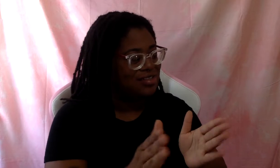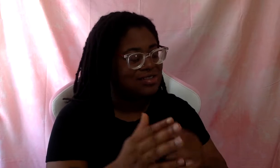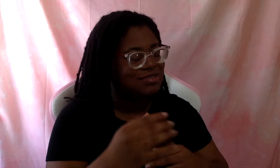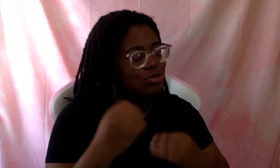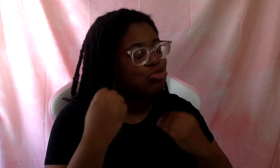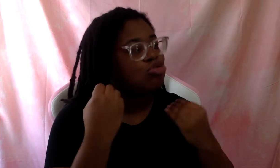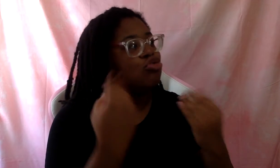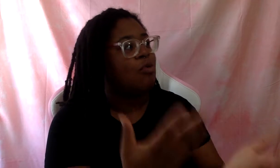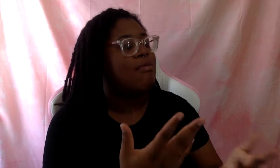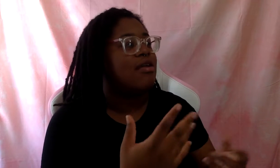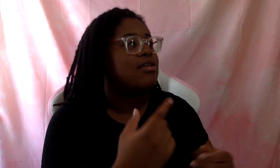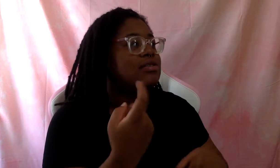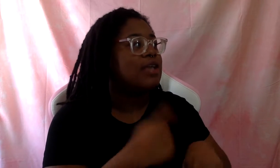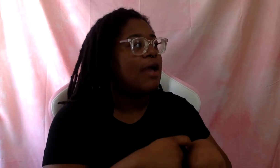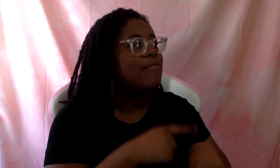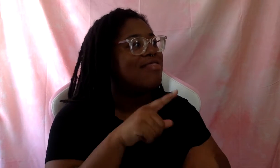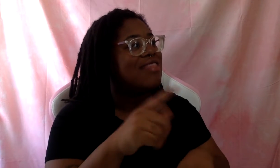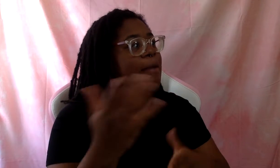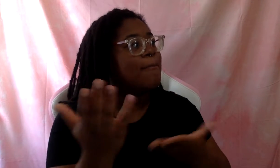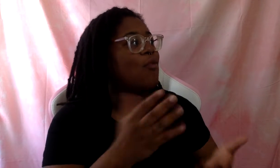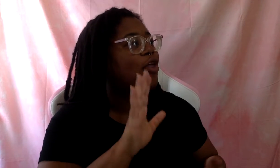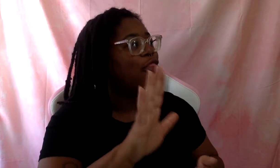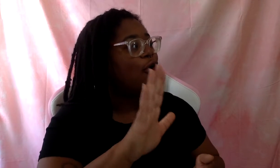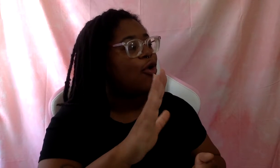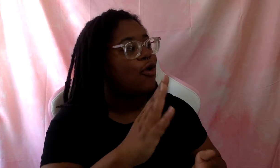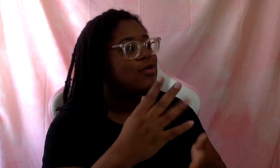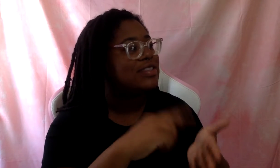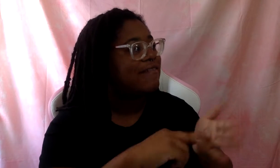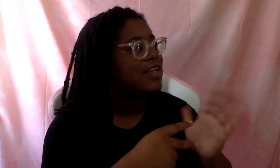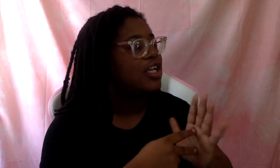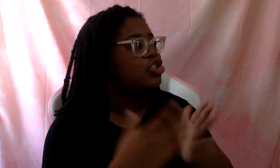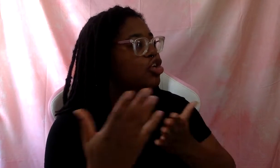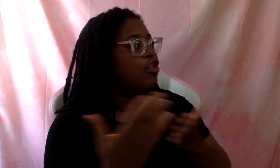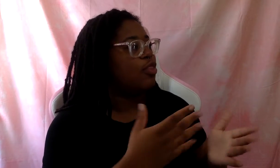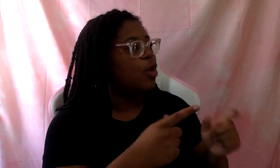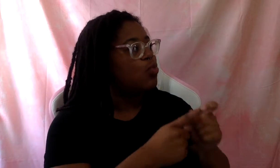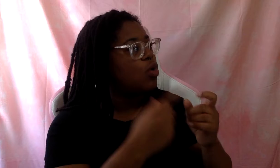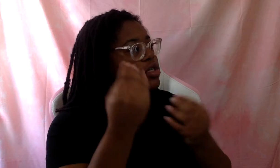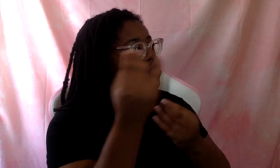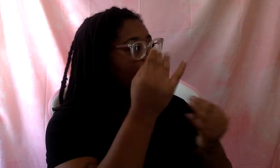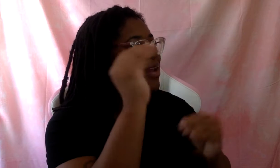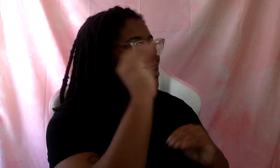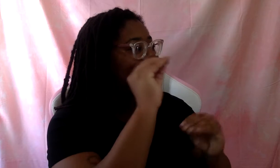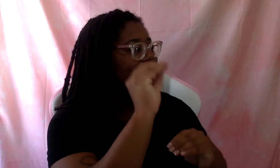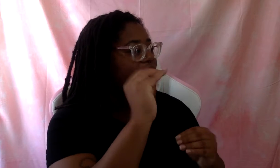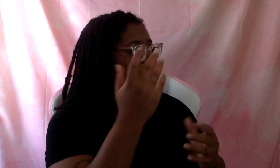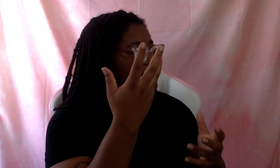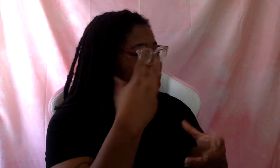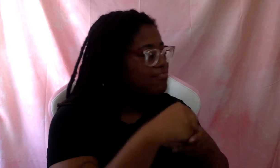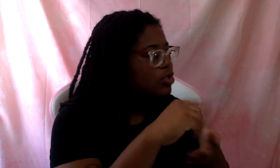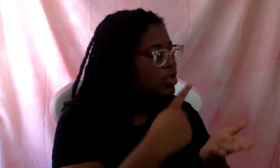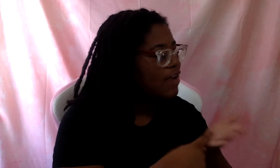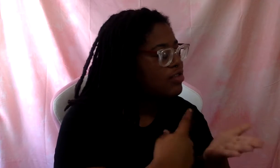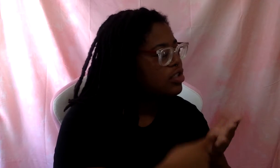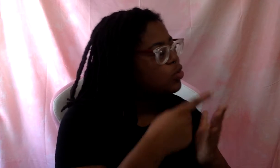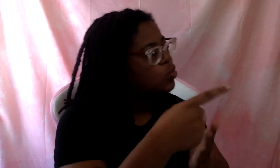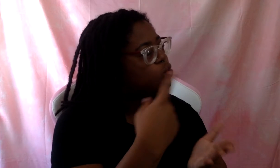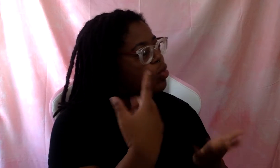they bring, they bring their own keywords. They bring their own definitions. They bring a lot of stuff. You talked about the clients that for some